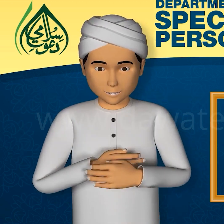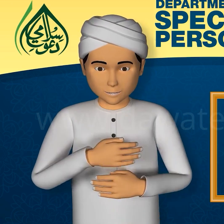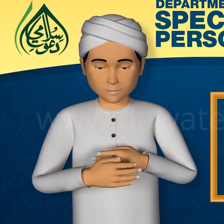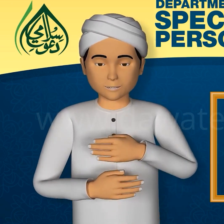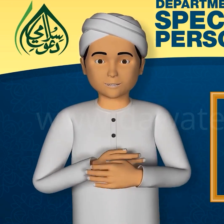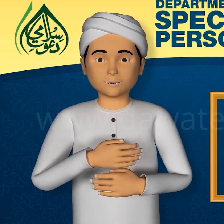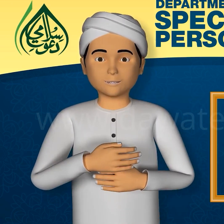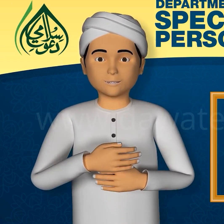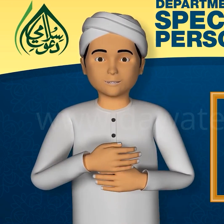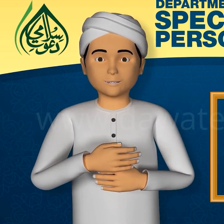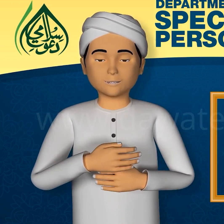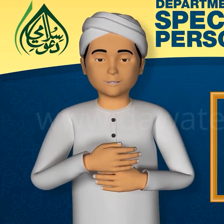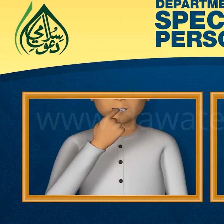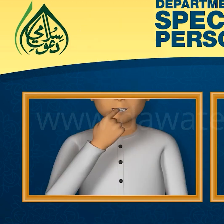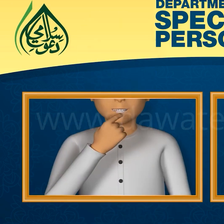Patti,